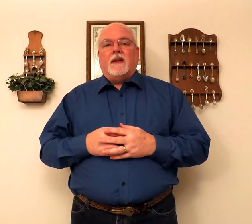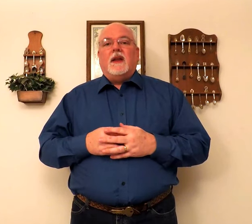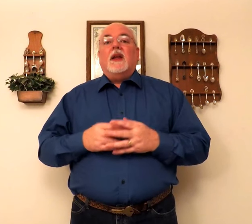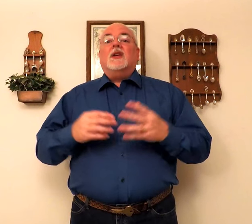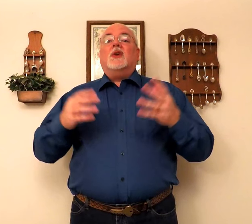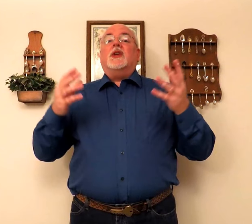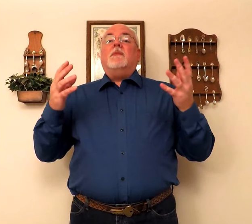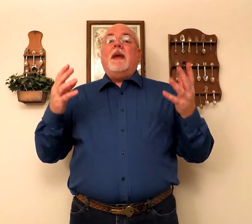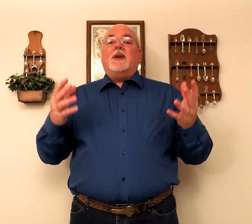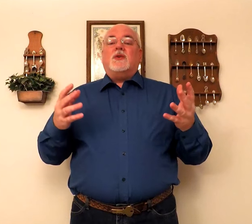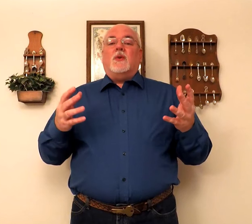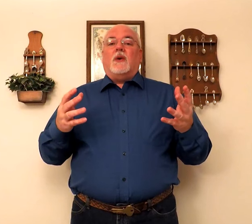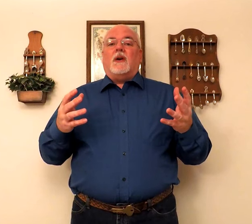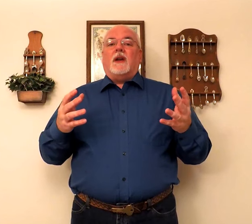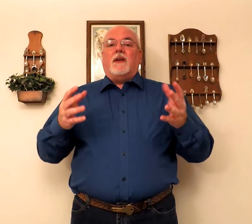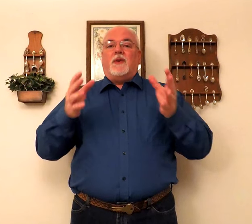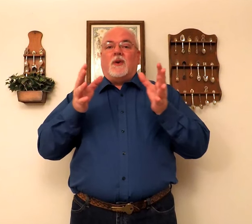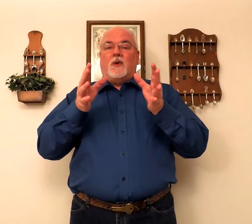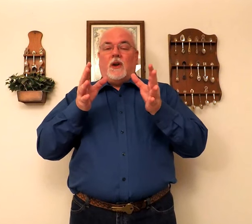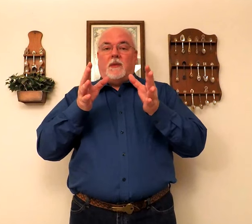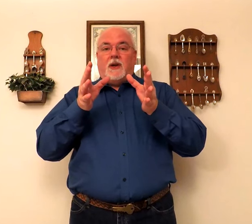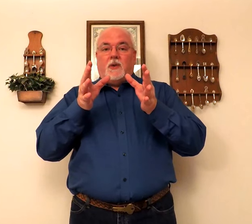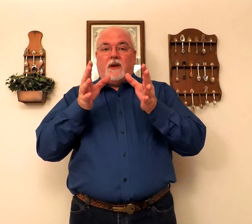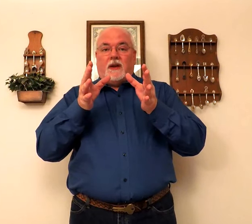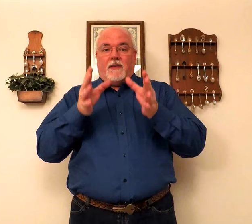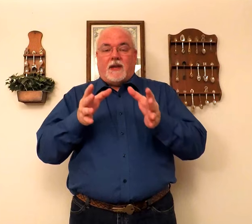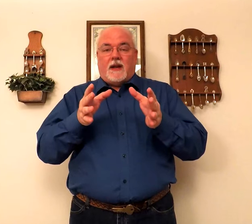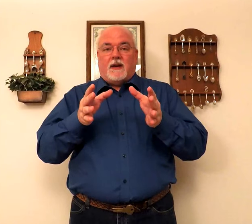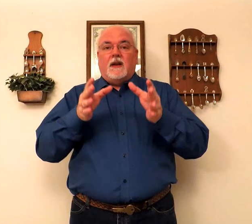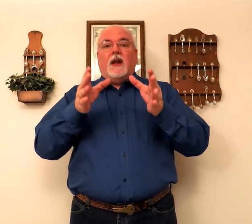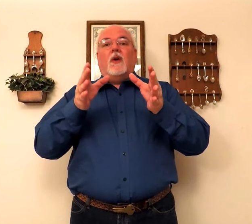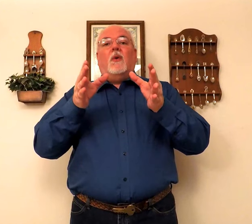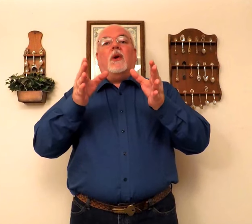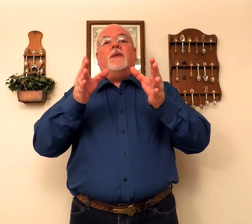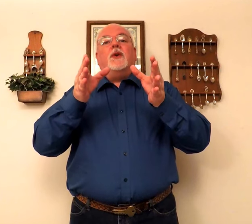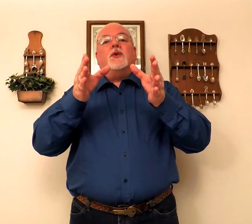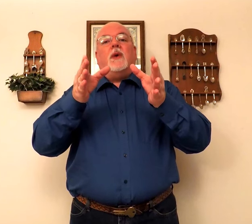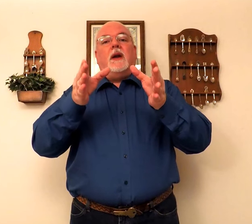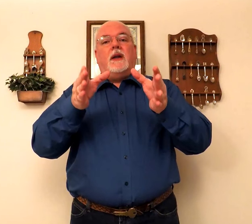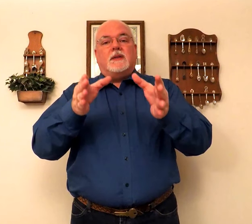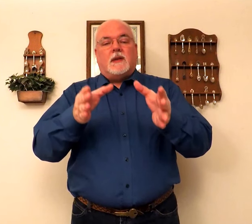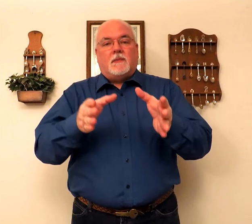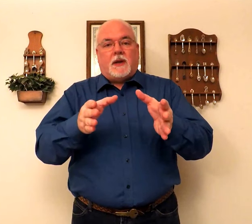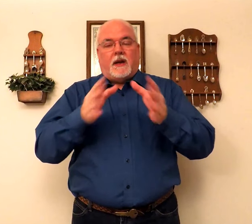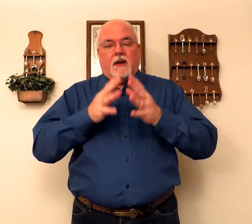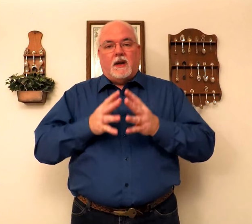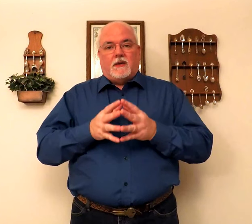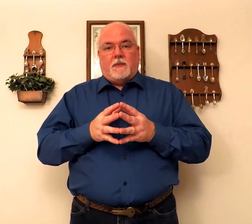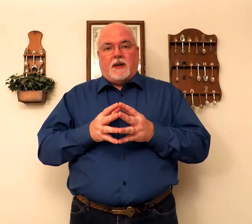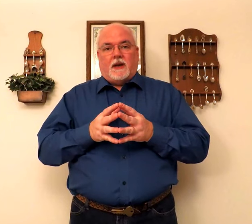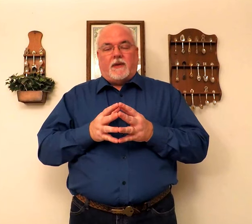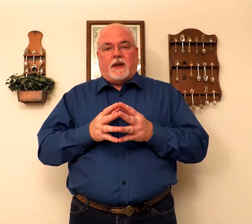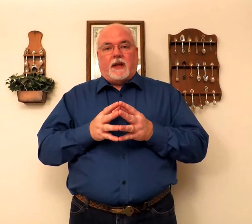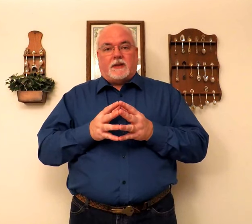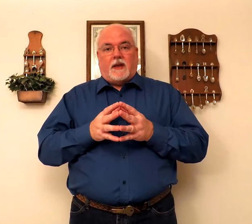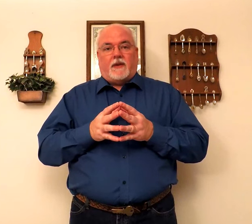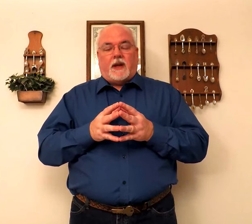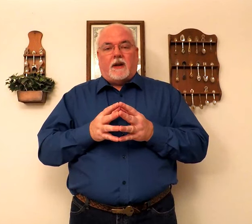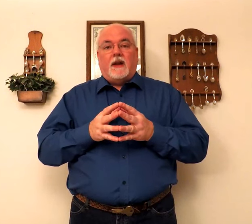So, just make sure, if you're going to be doing left-handed, or if you're training somebody to be left, that's left-handed,